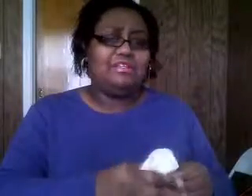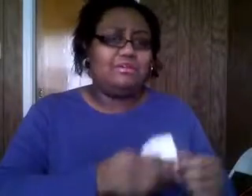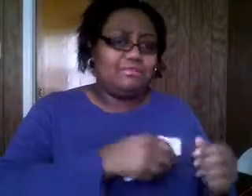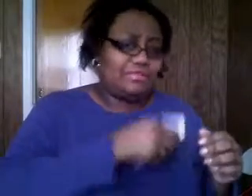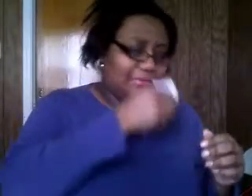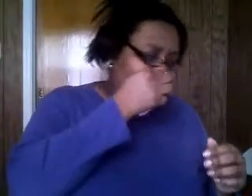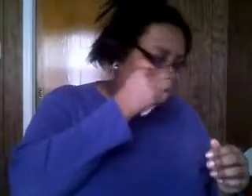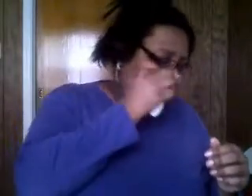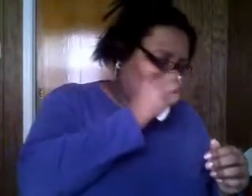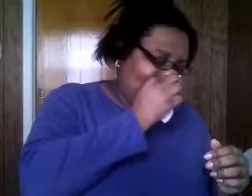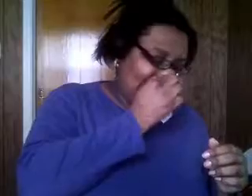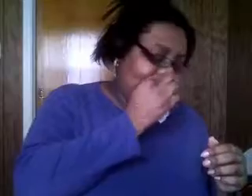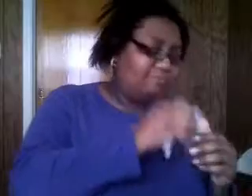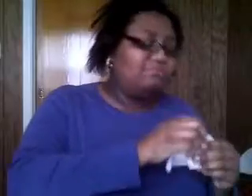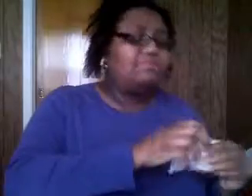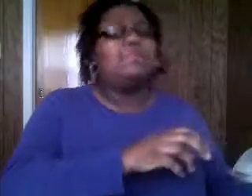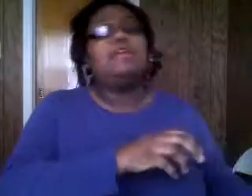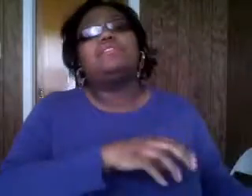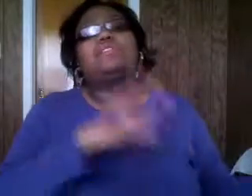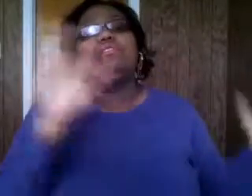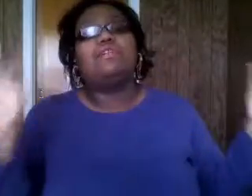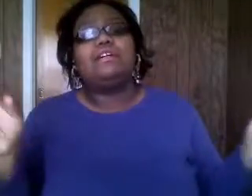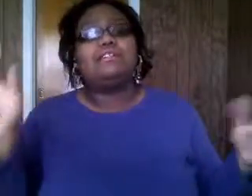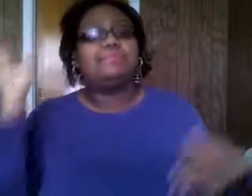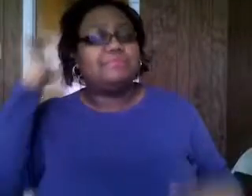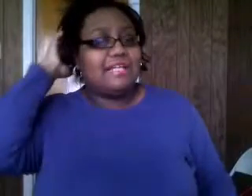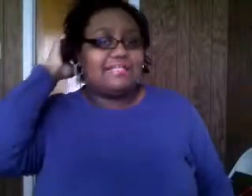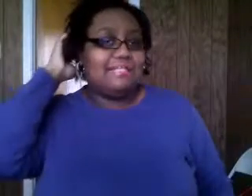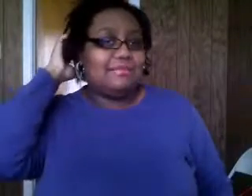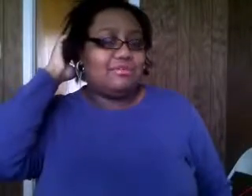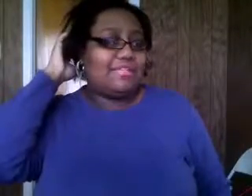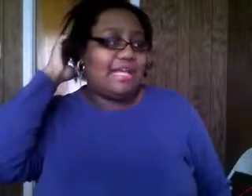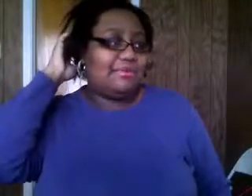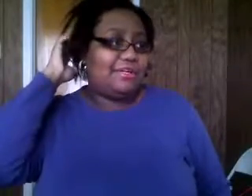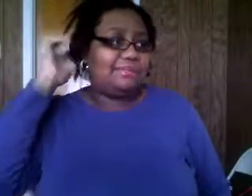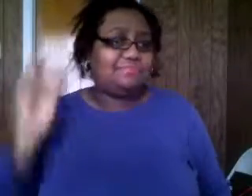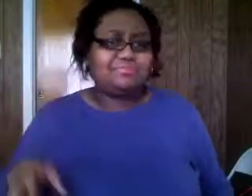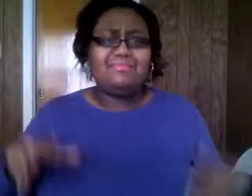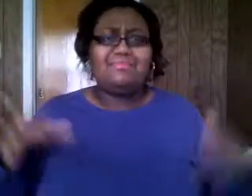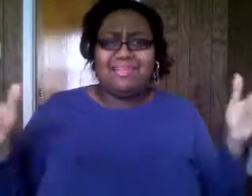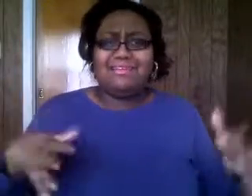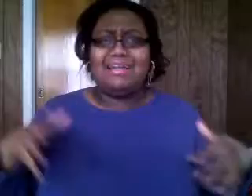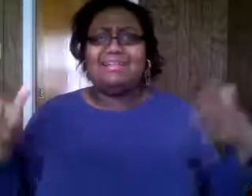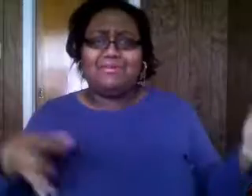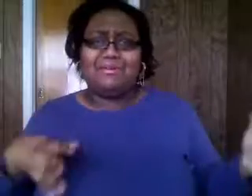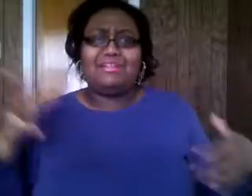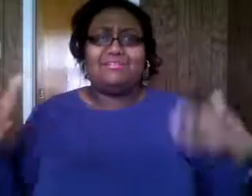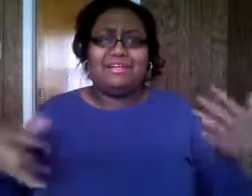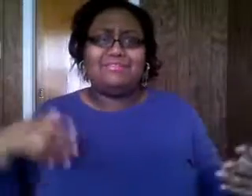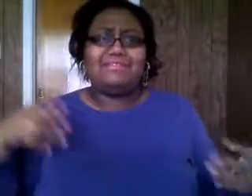know them excuse me and it was just so crazy because i see them across the alleyway and they're kind of like partying or whatever they